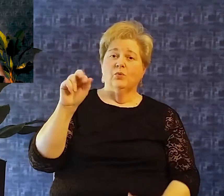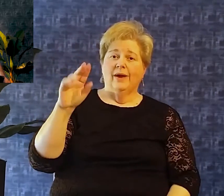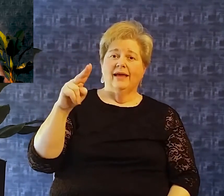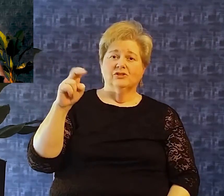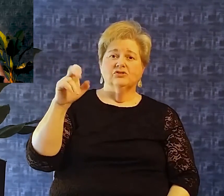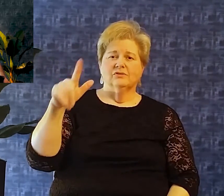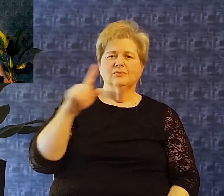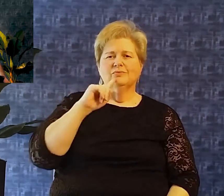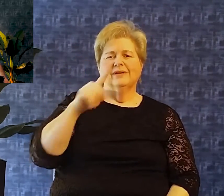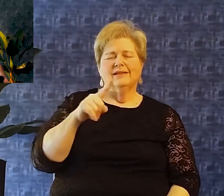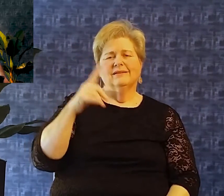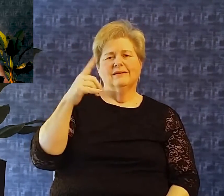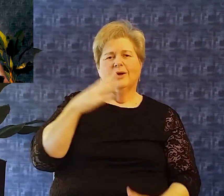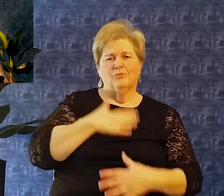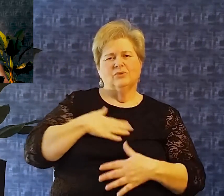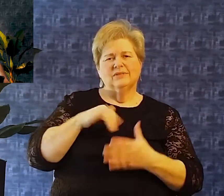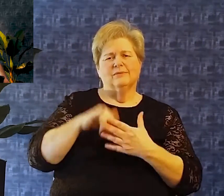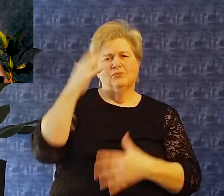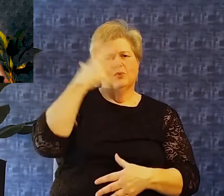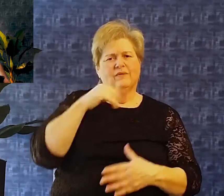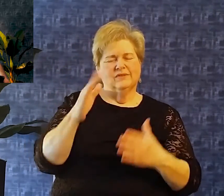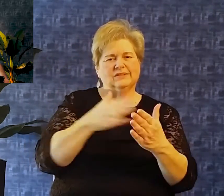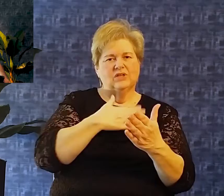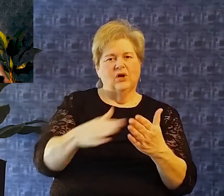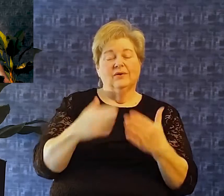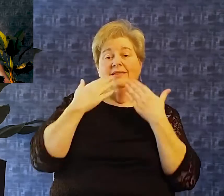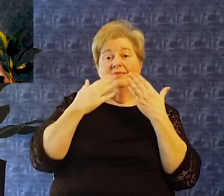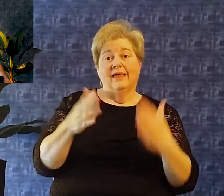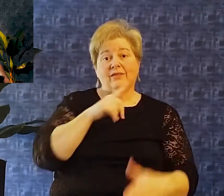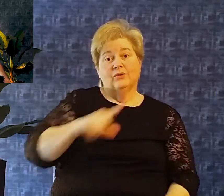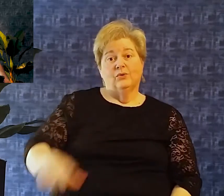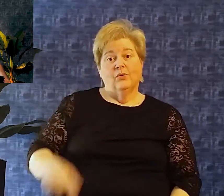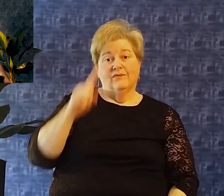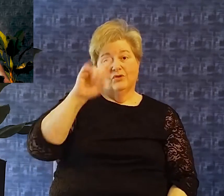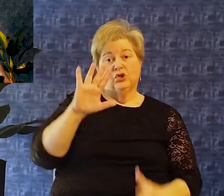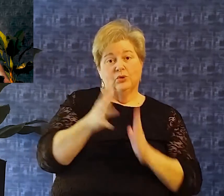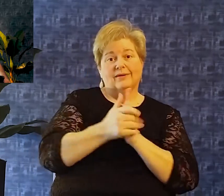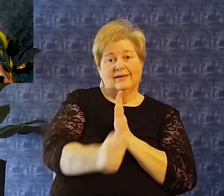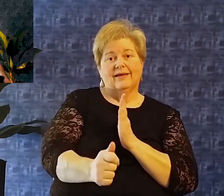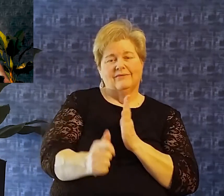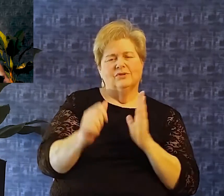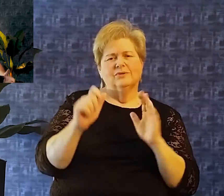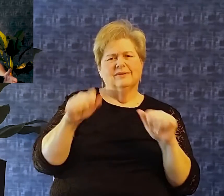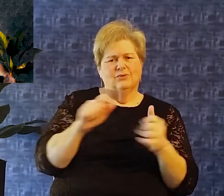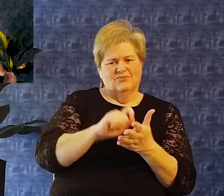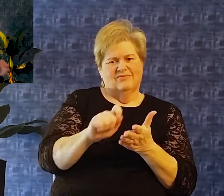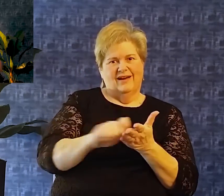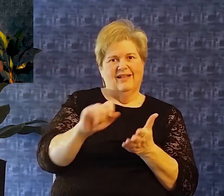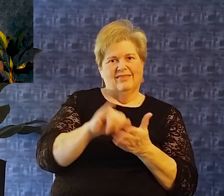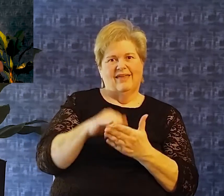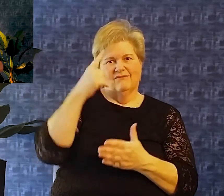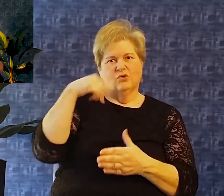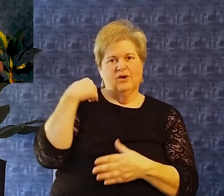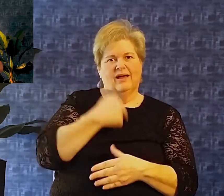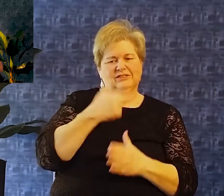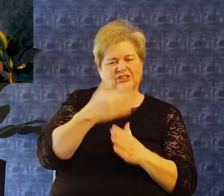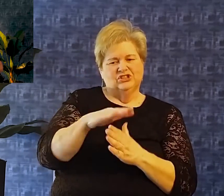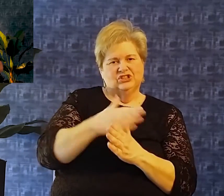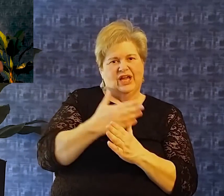and being able to write that for us and share that with us this morning I want to welcome you once again. I know Pastor Brian already welcomed